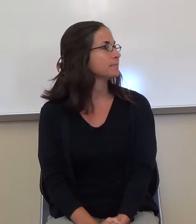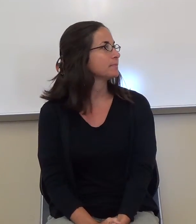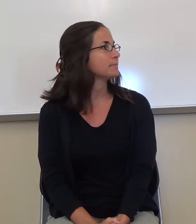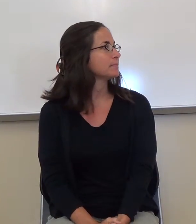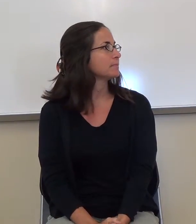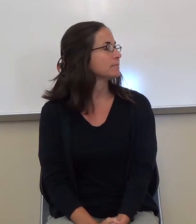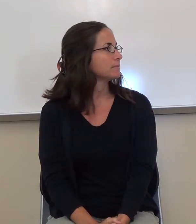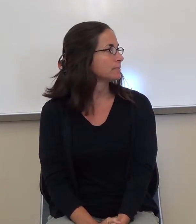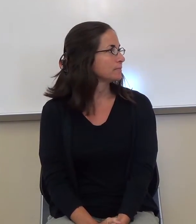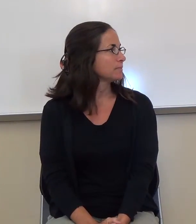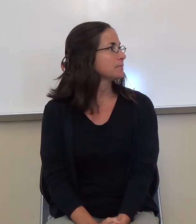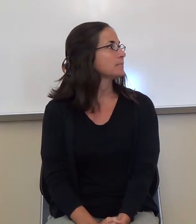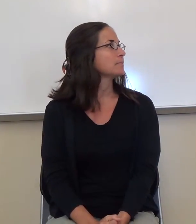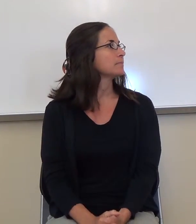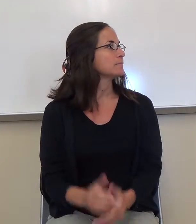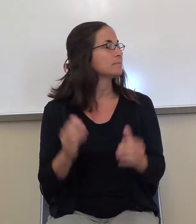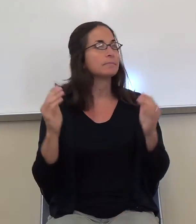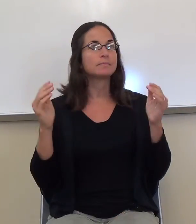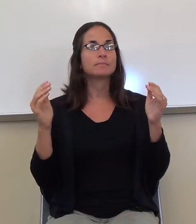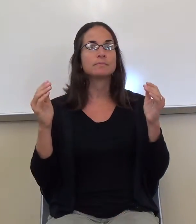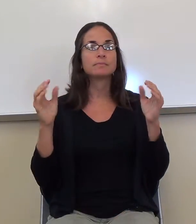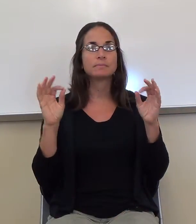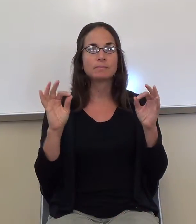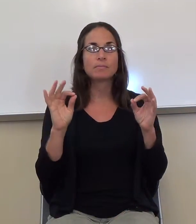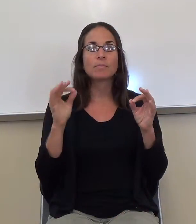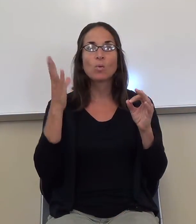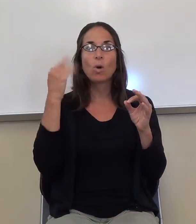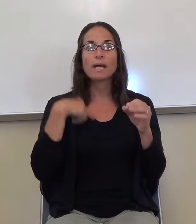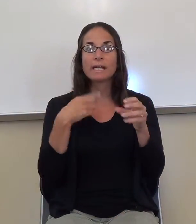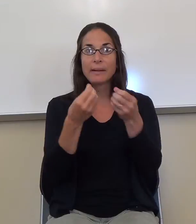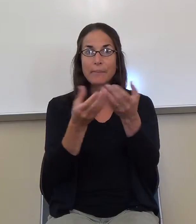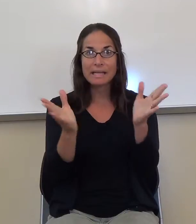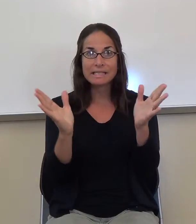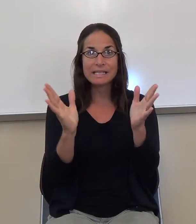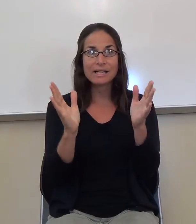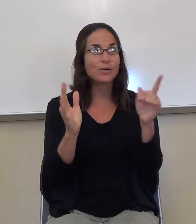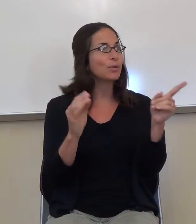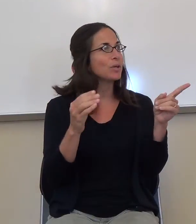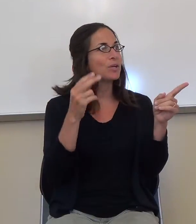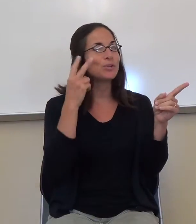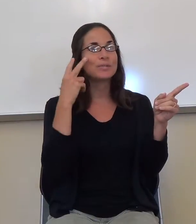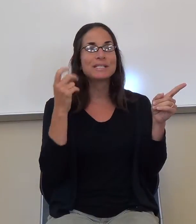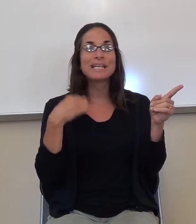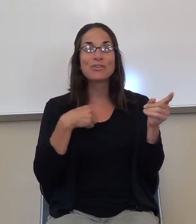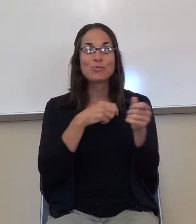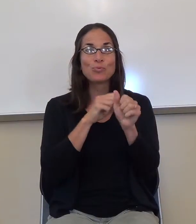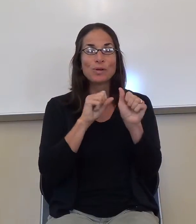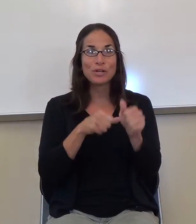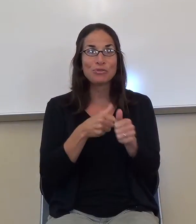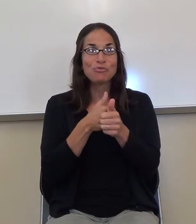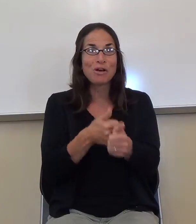Okay, so why did I give you this? To see if we can follow directions. Yeah, to see if you can follow directions.